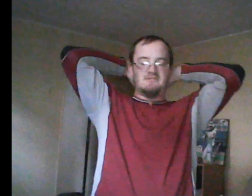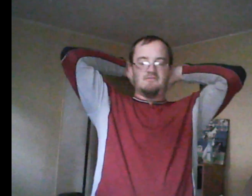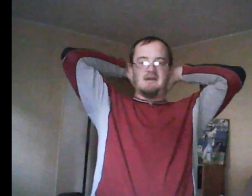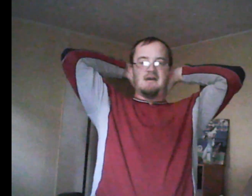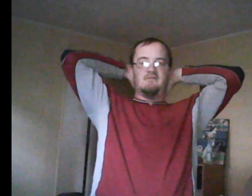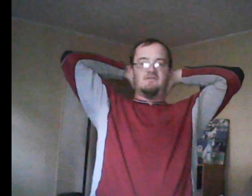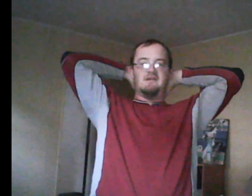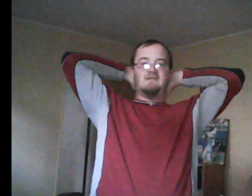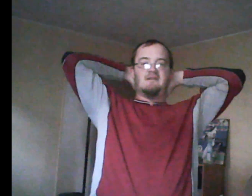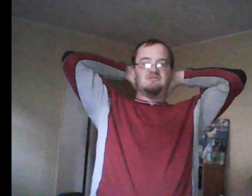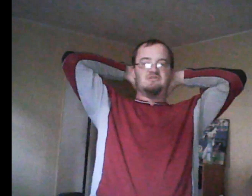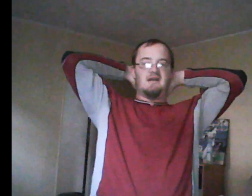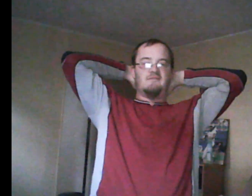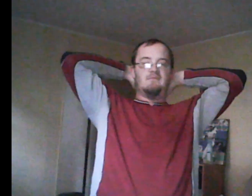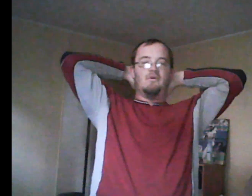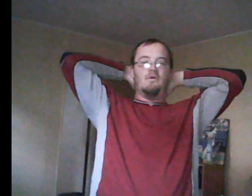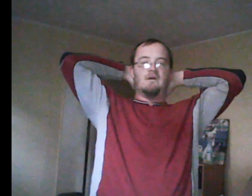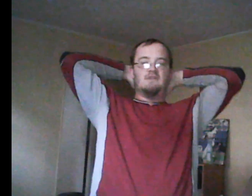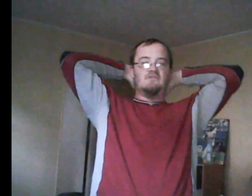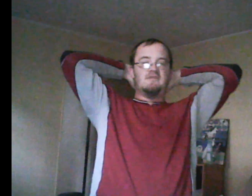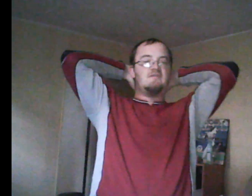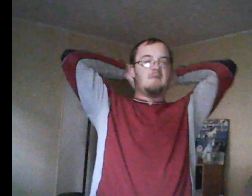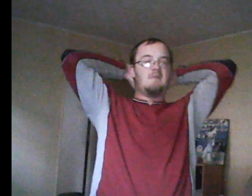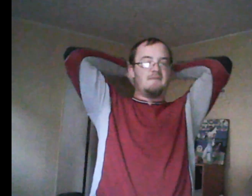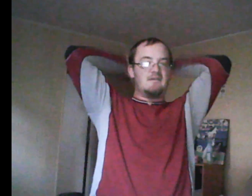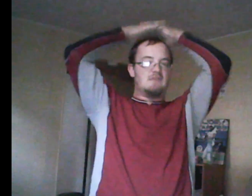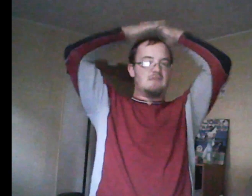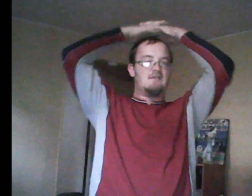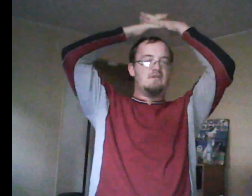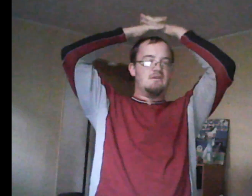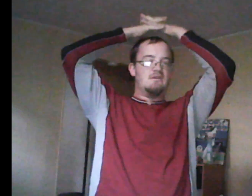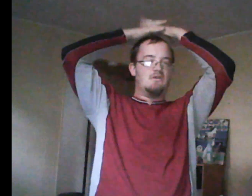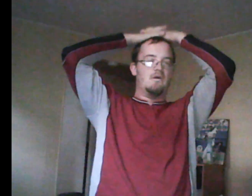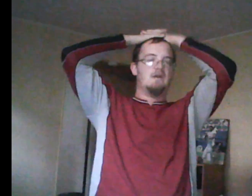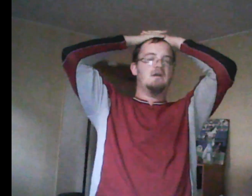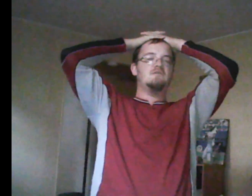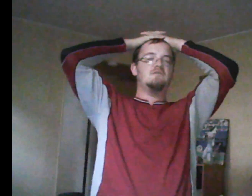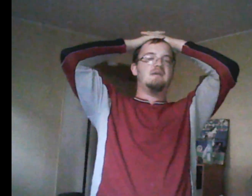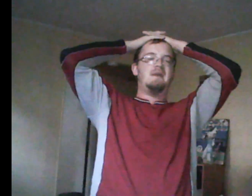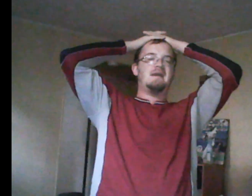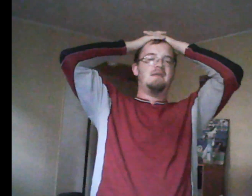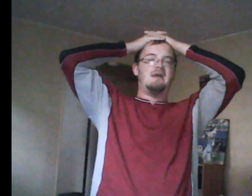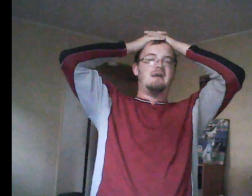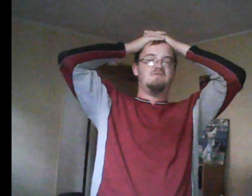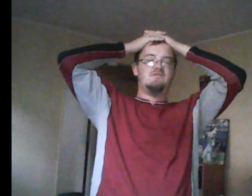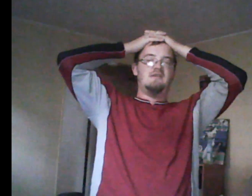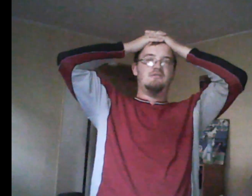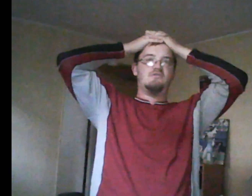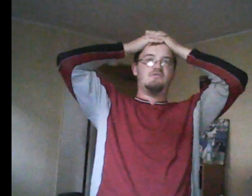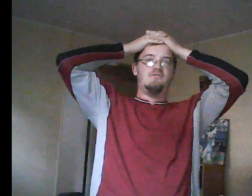thinking Dugassi shouldn't have him. Or to crusade for domestic violence and make herself look good. Or to get back at Raj for saying her crusades are stupid.